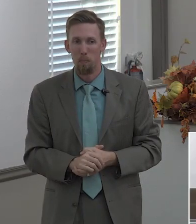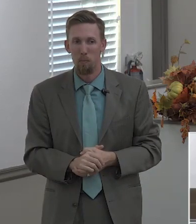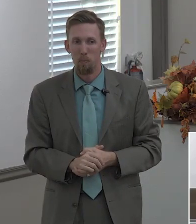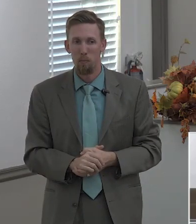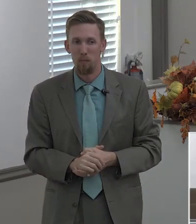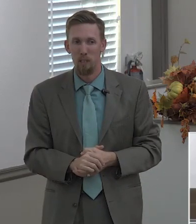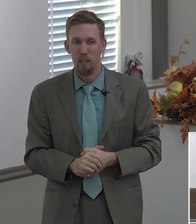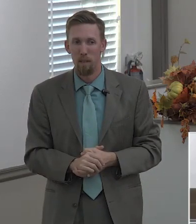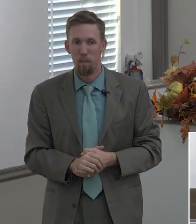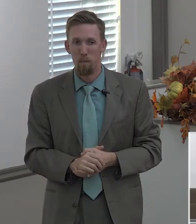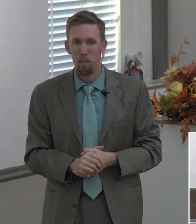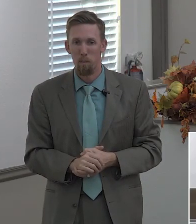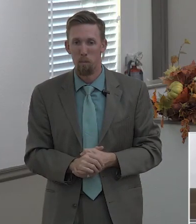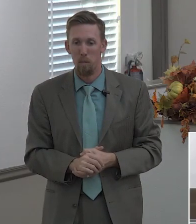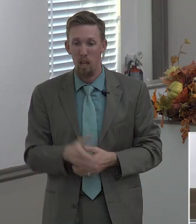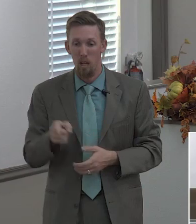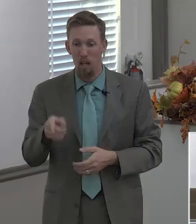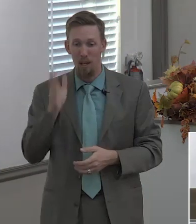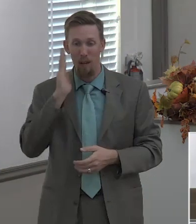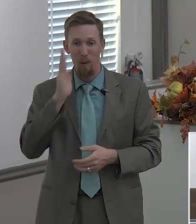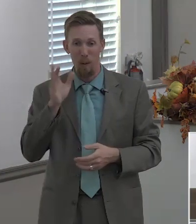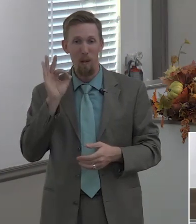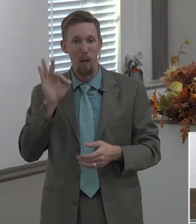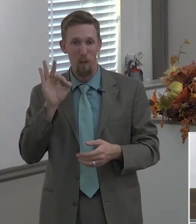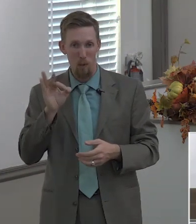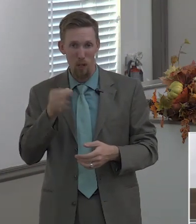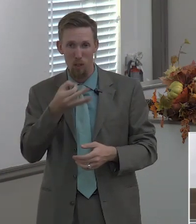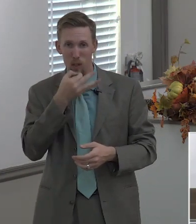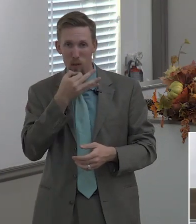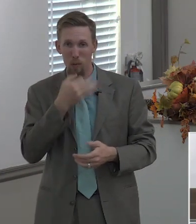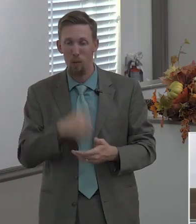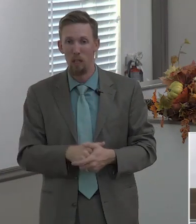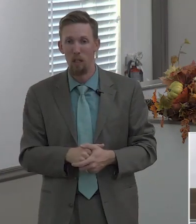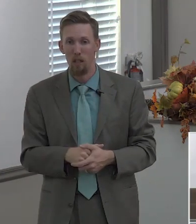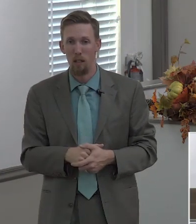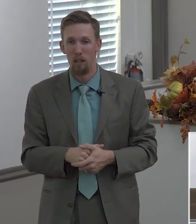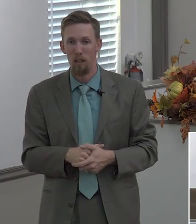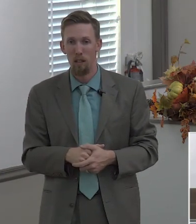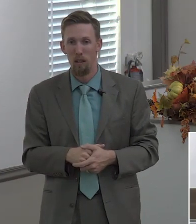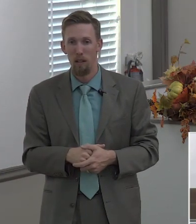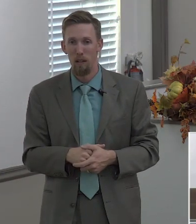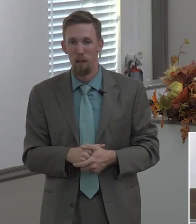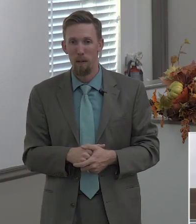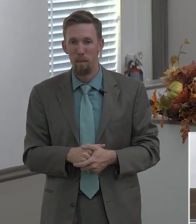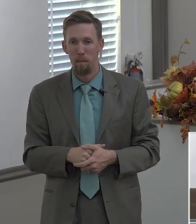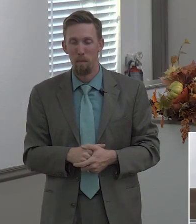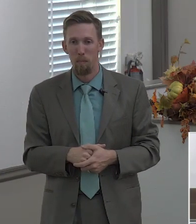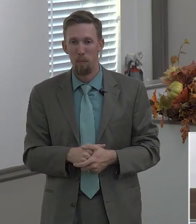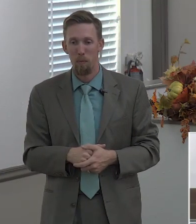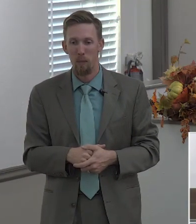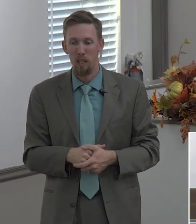hold on to your horses i'm going to be having him preach here sometime soon